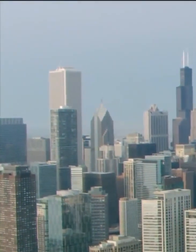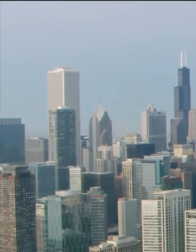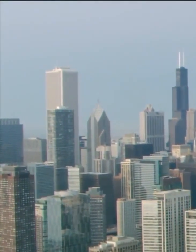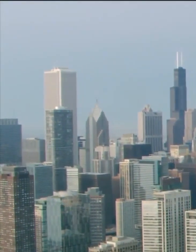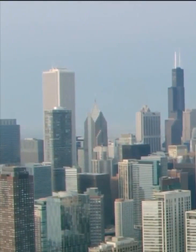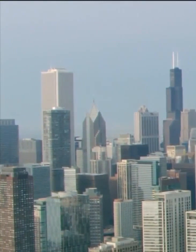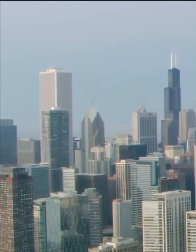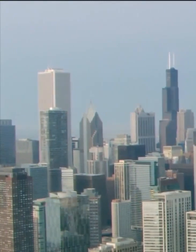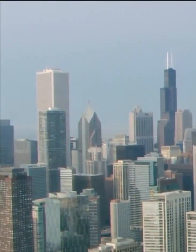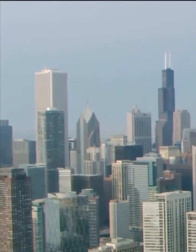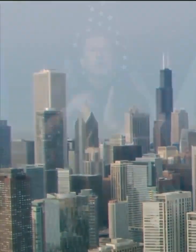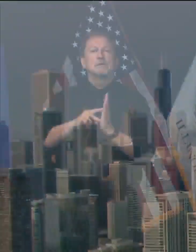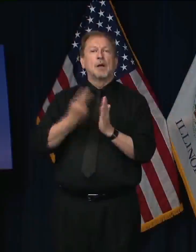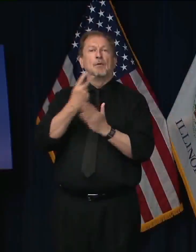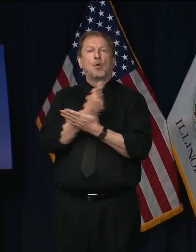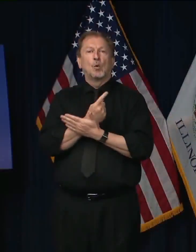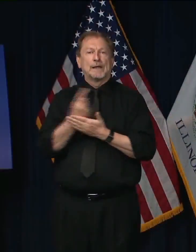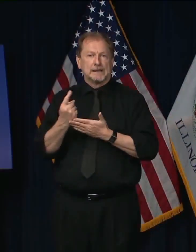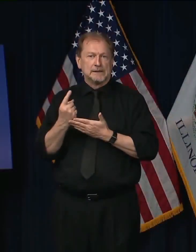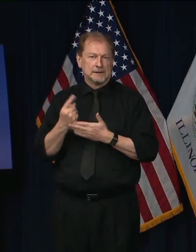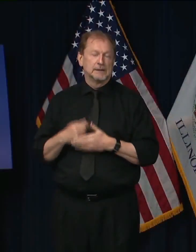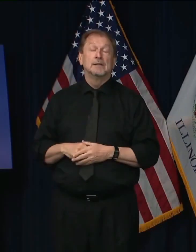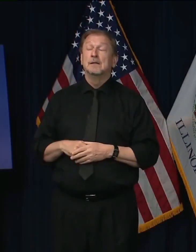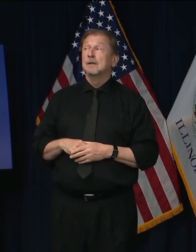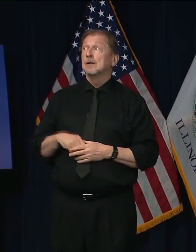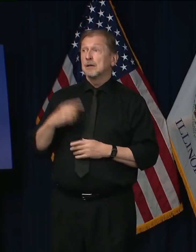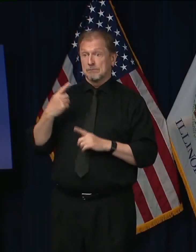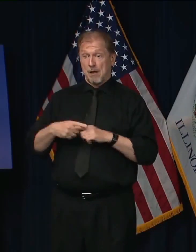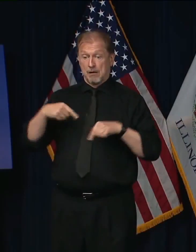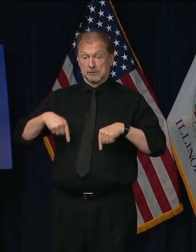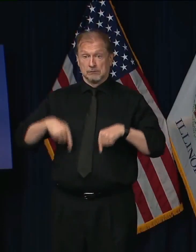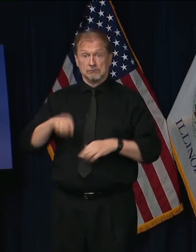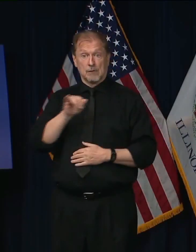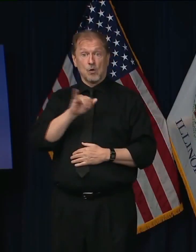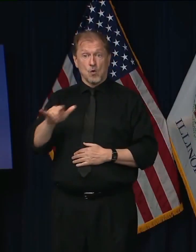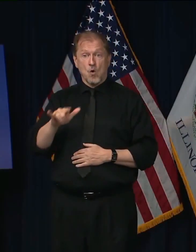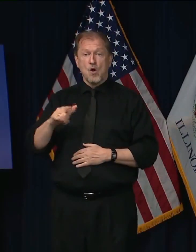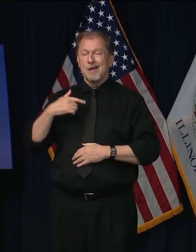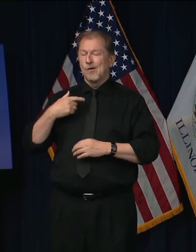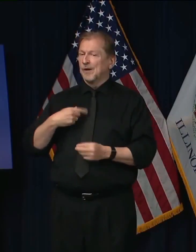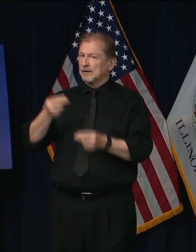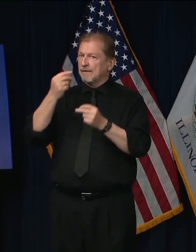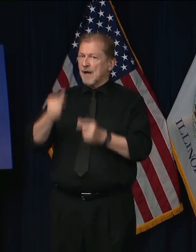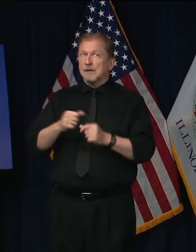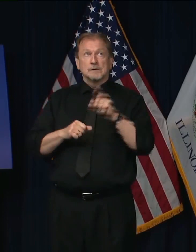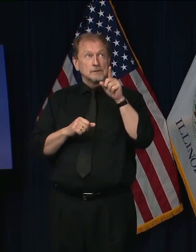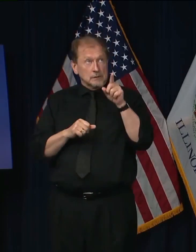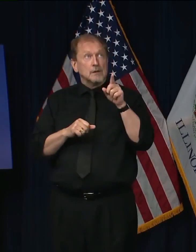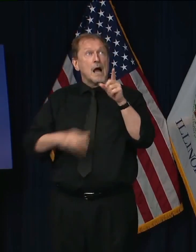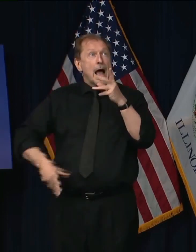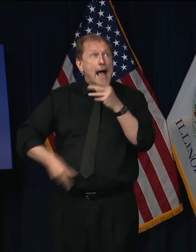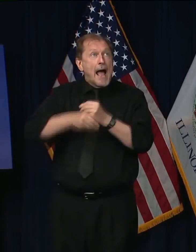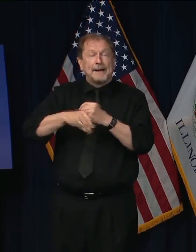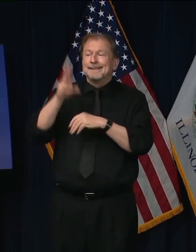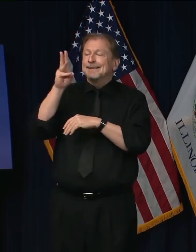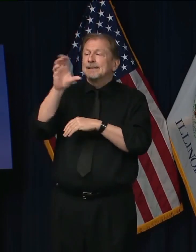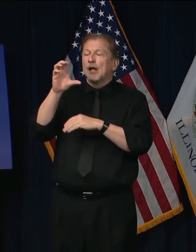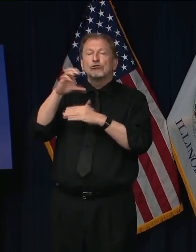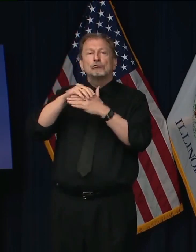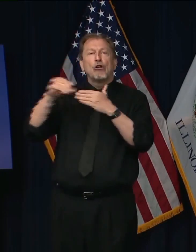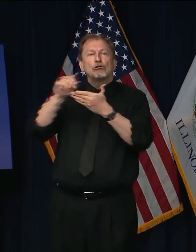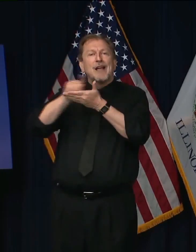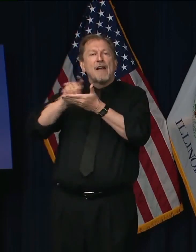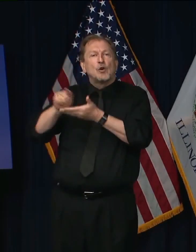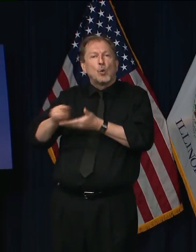of funds. Illinois was also one of the first states to implement the additional $600 per week in federally funded